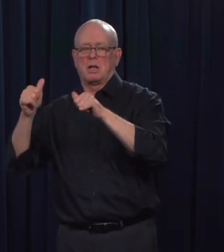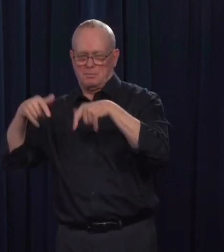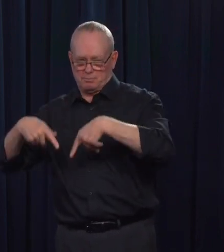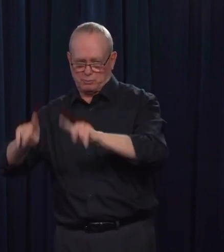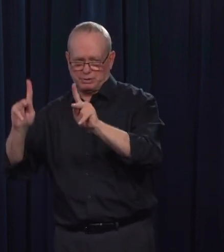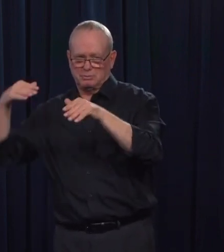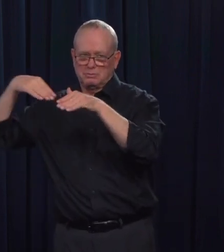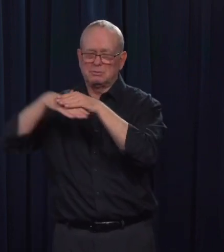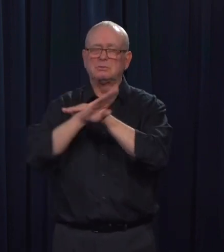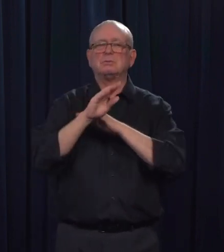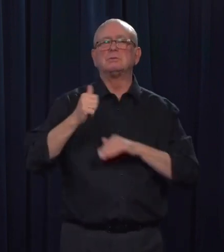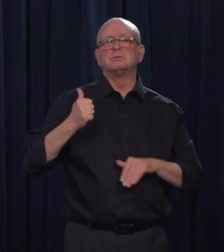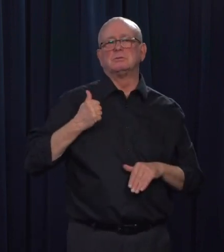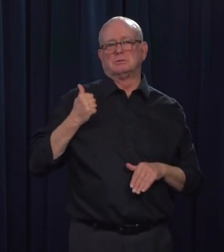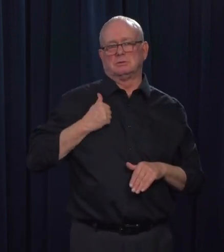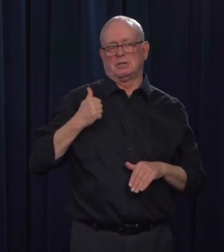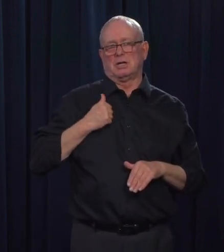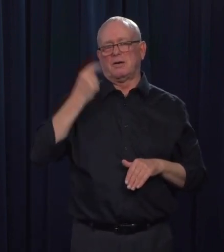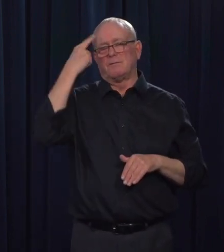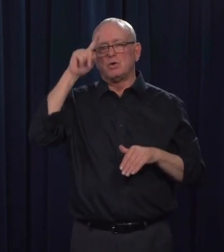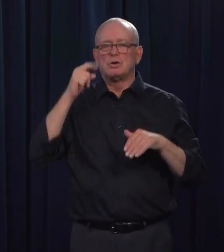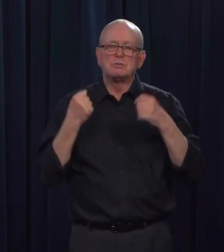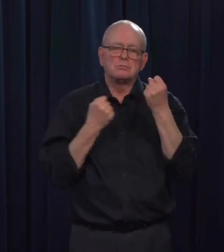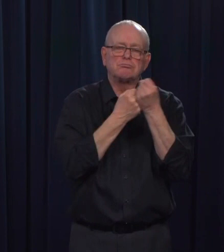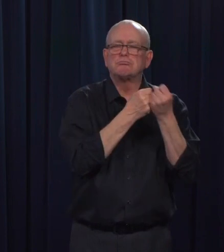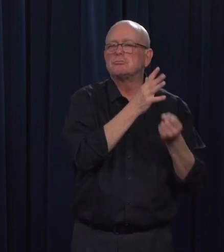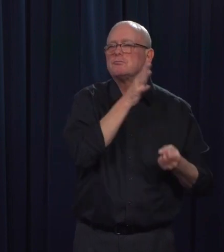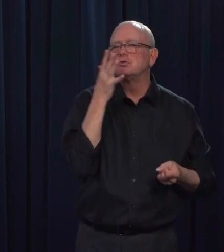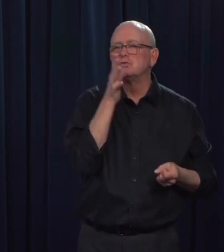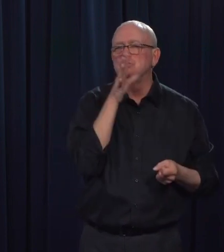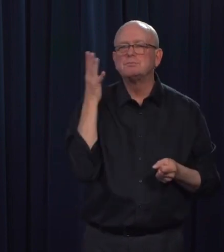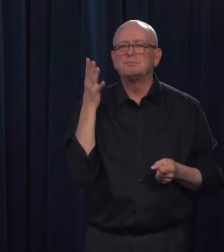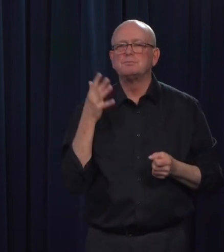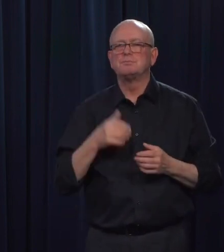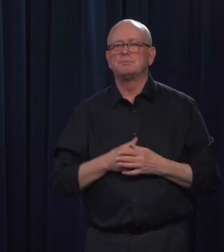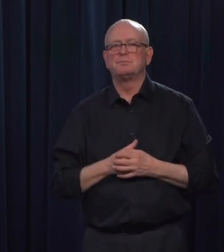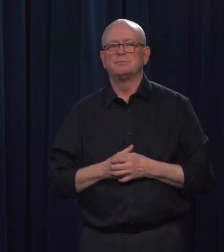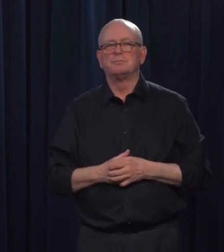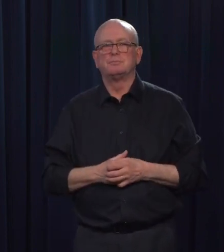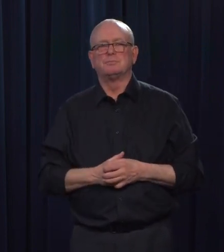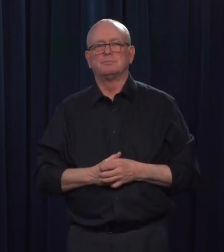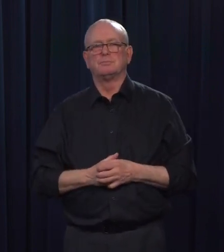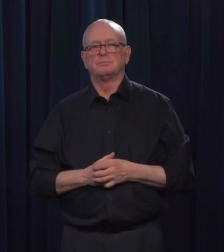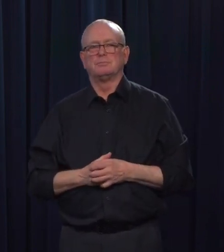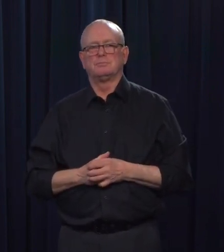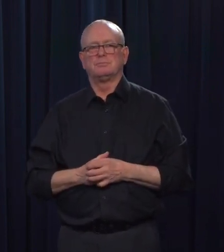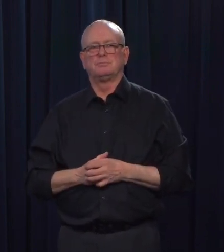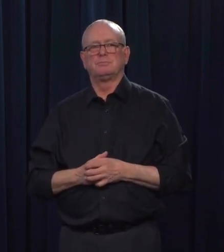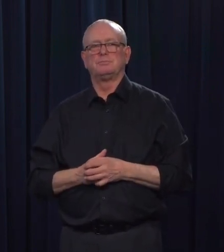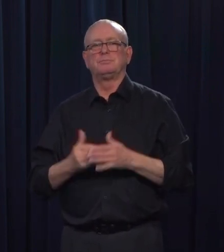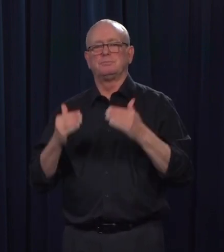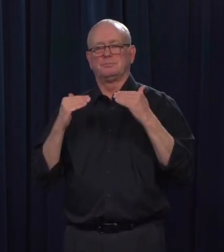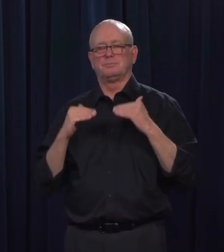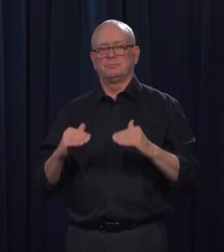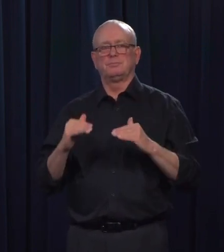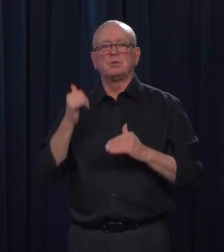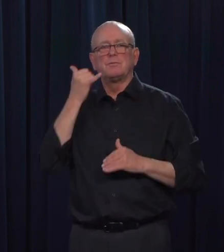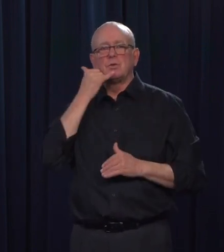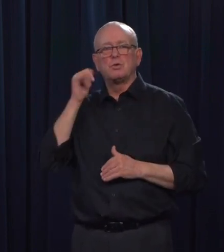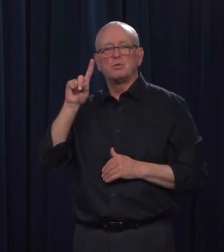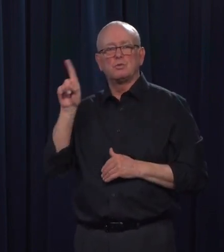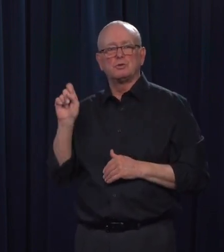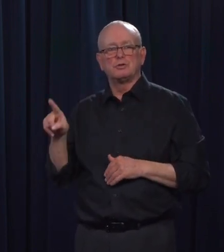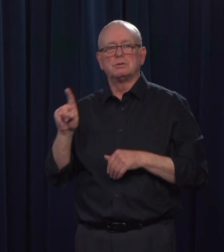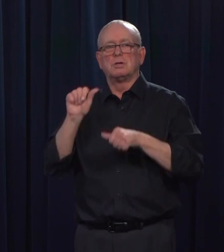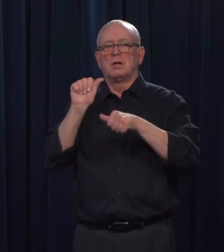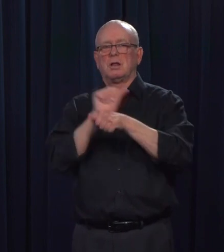Thank you. Operator, can you please put on the next caller? Our next question comes from Alexis of Alberta Farmer. Your